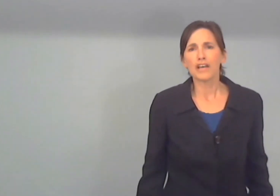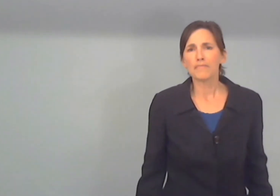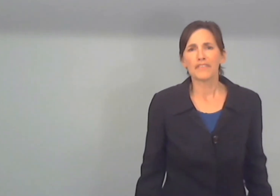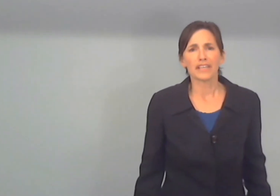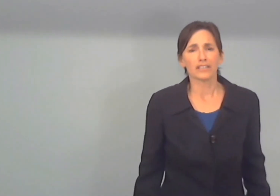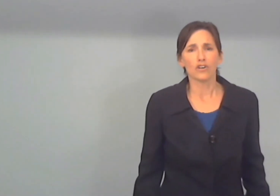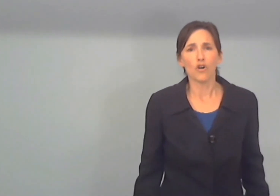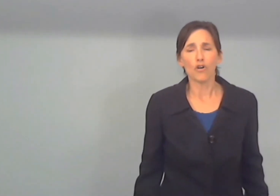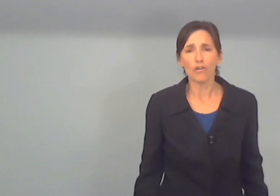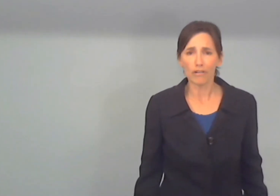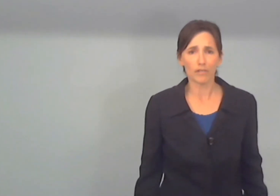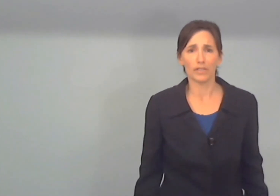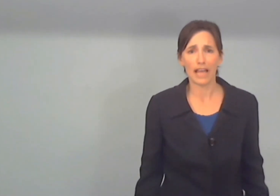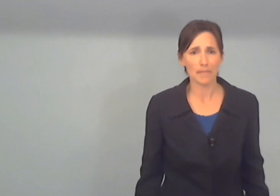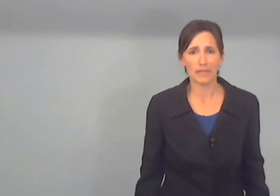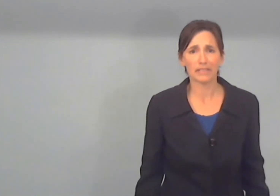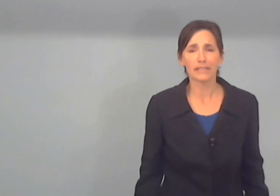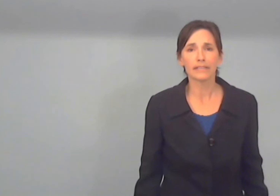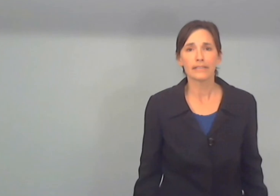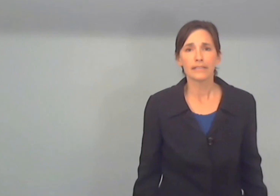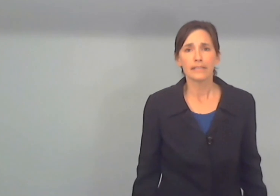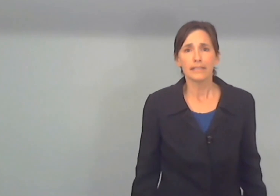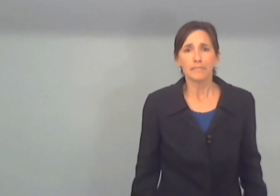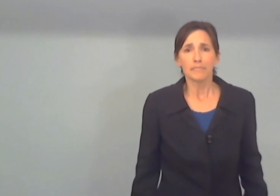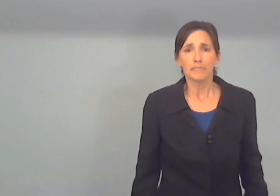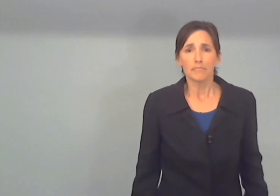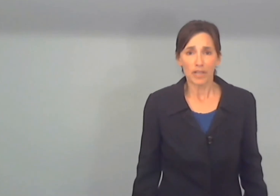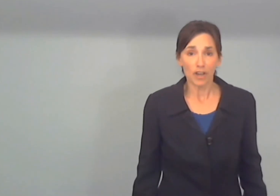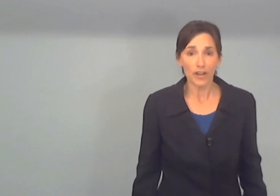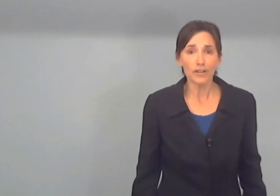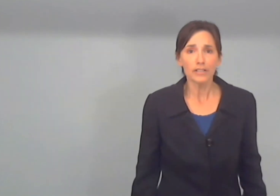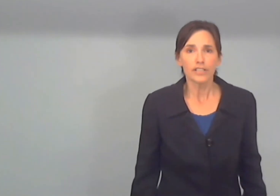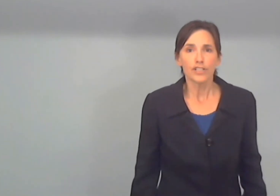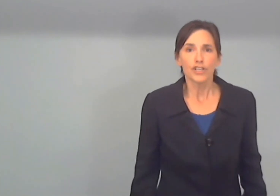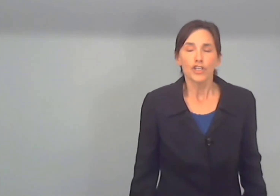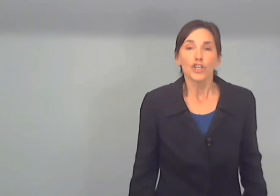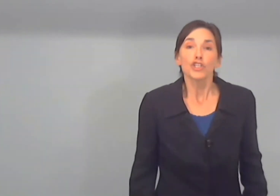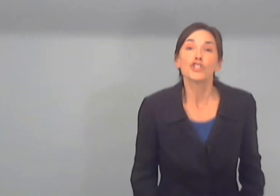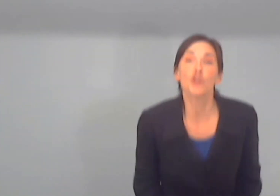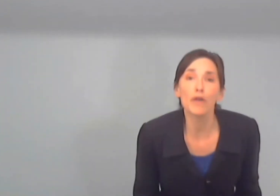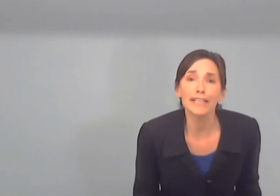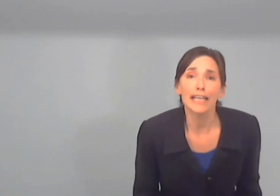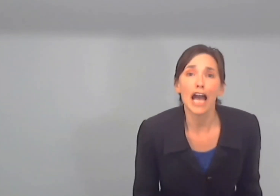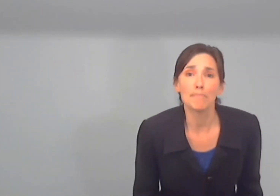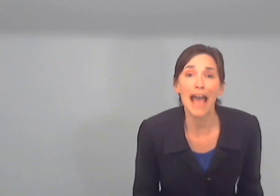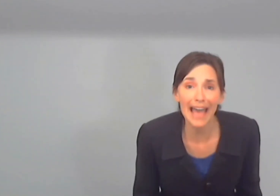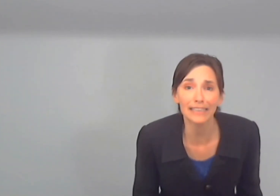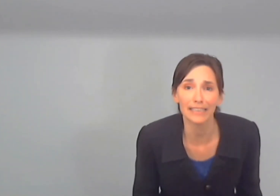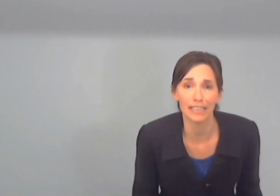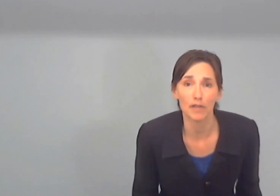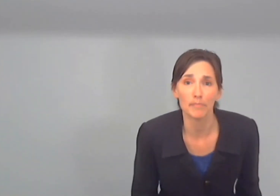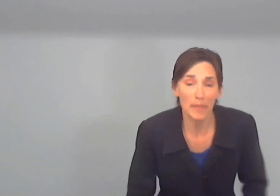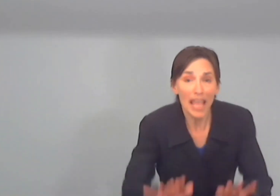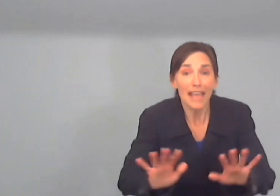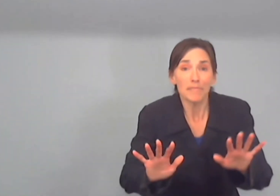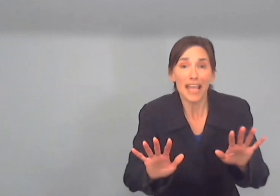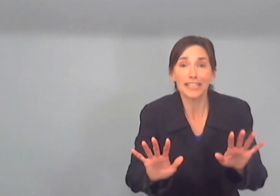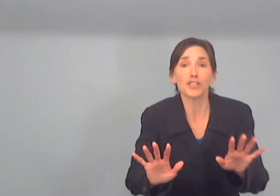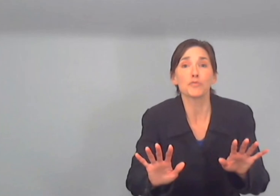something horrible happened my daughter joined a paddling club it gets worse